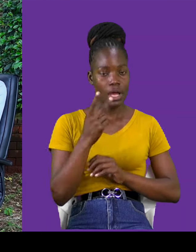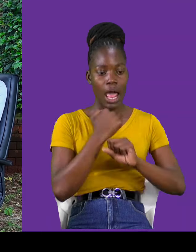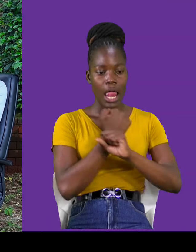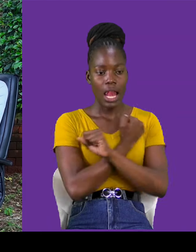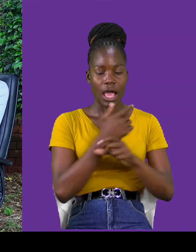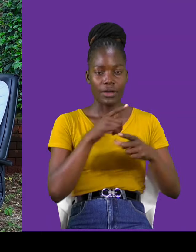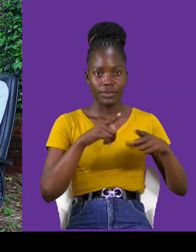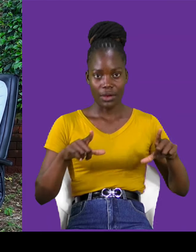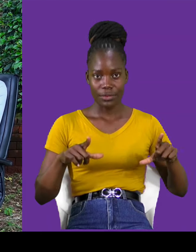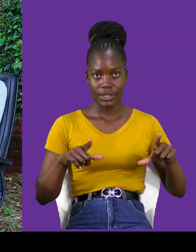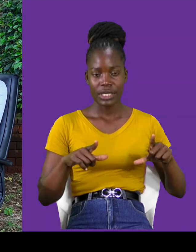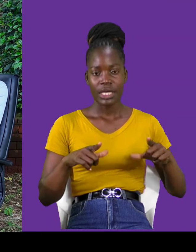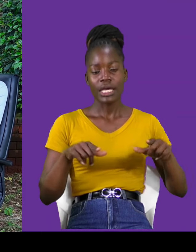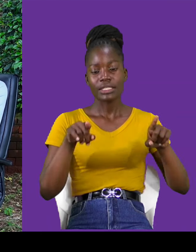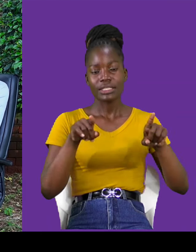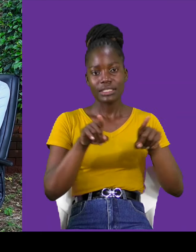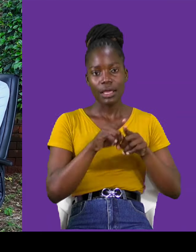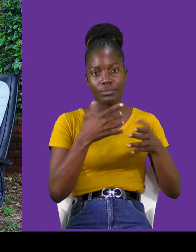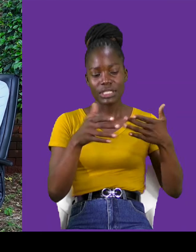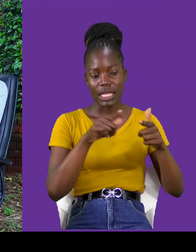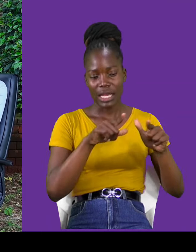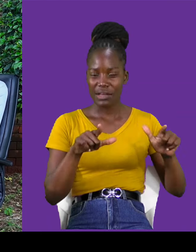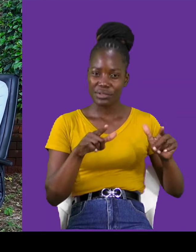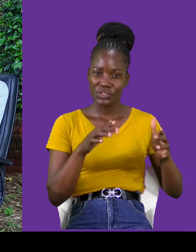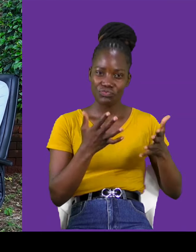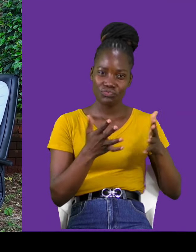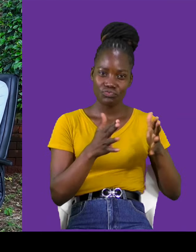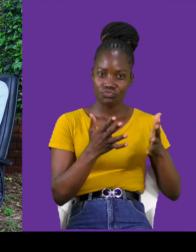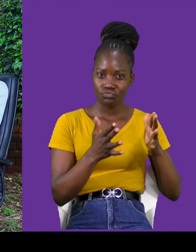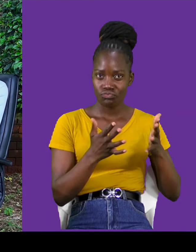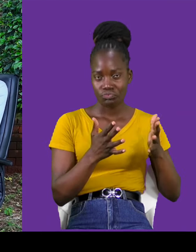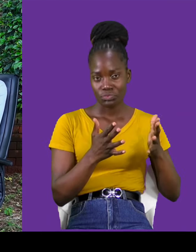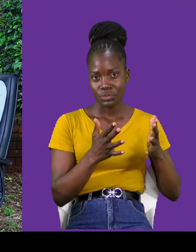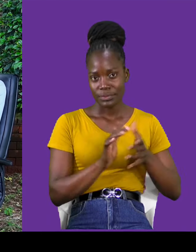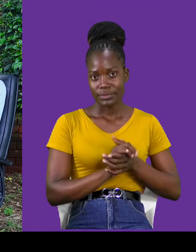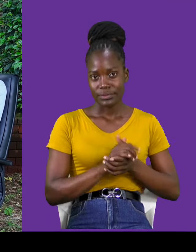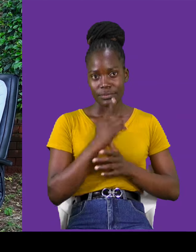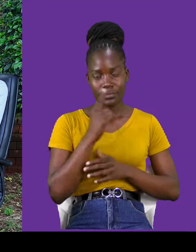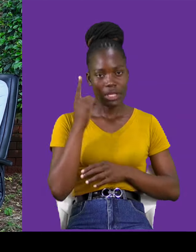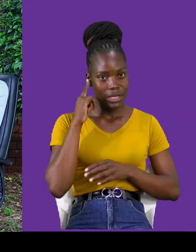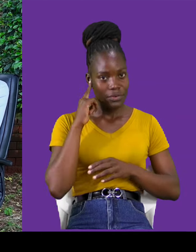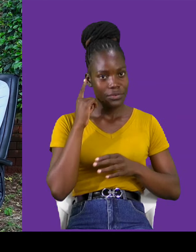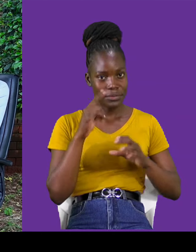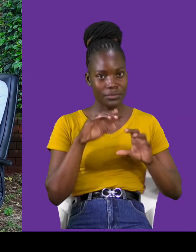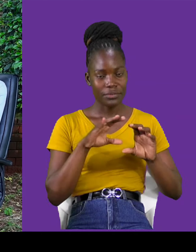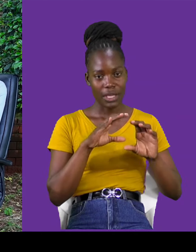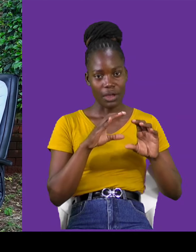sign language, I guess, I think the deaf community have more advantage than the nurse. Because,